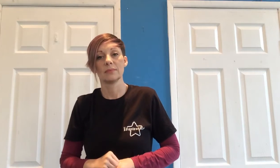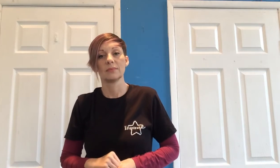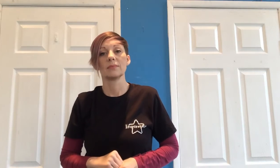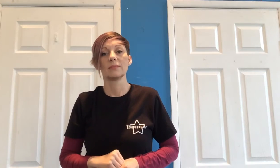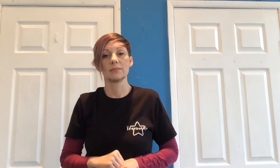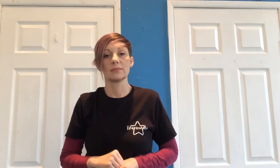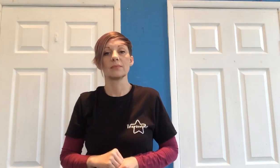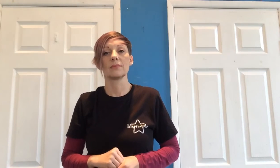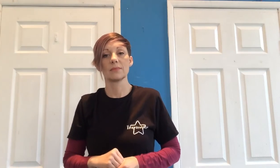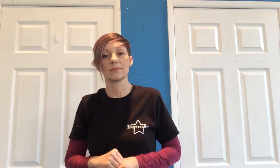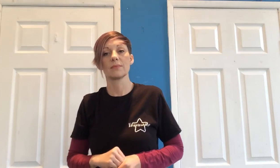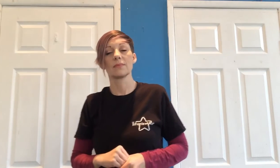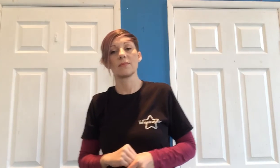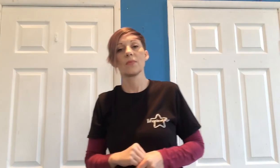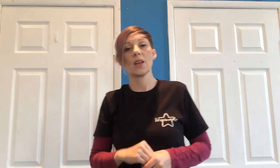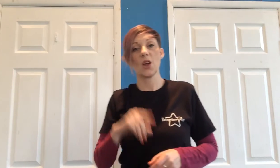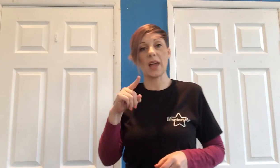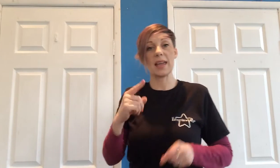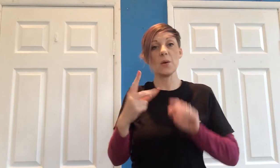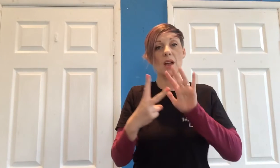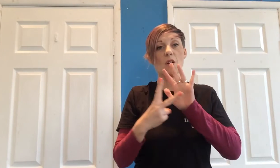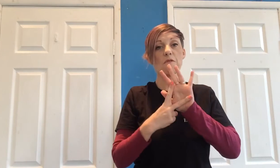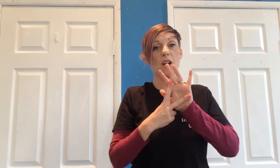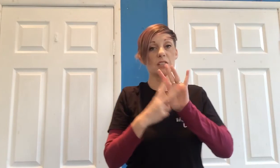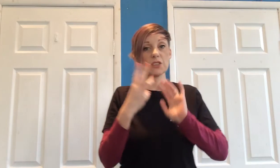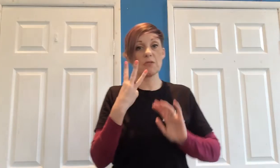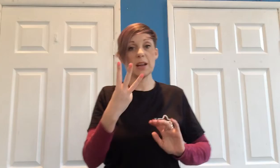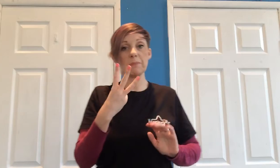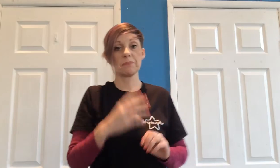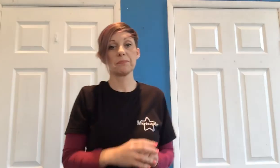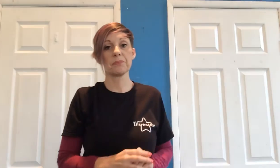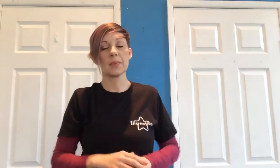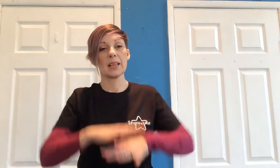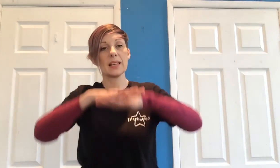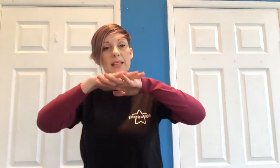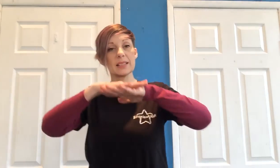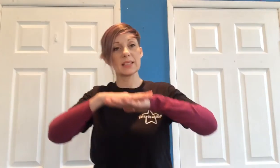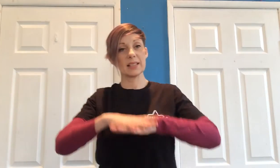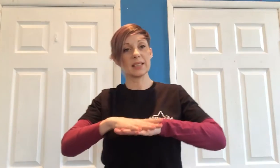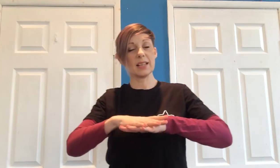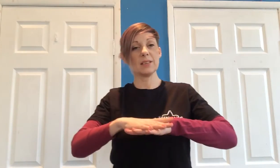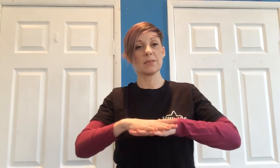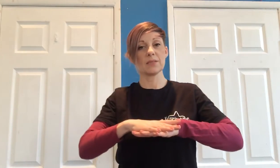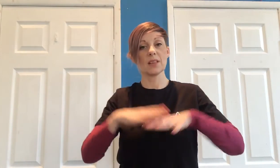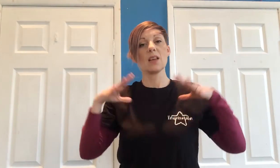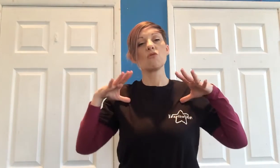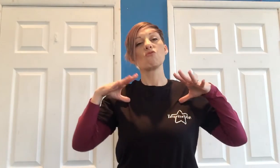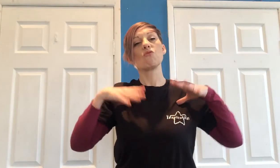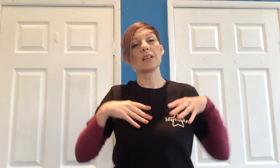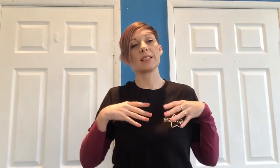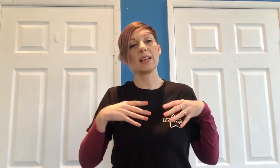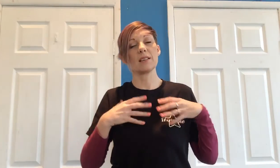Okay. Here we go. First swing. Sitting. Rest in.